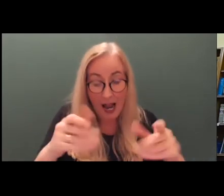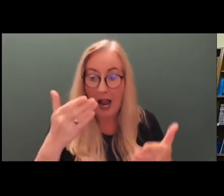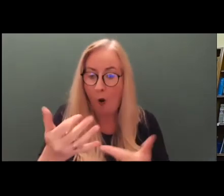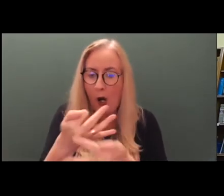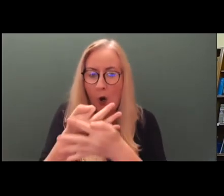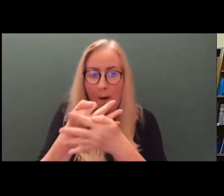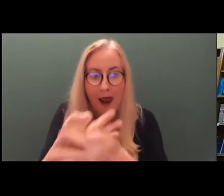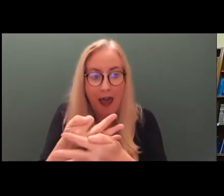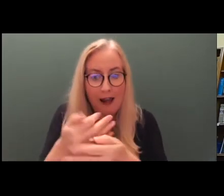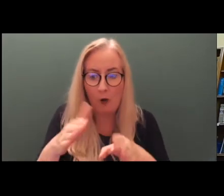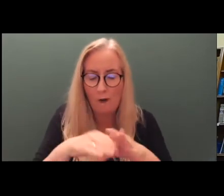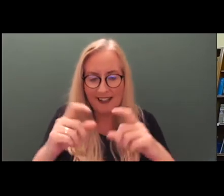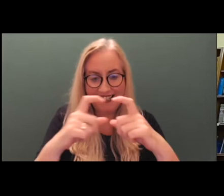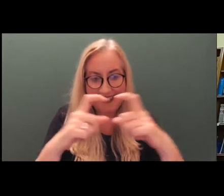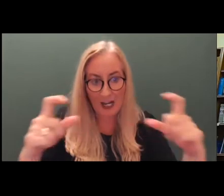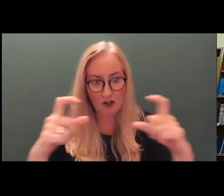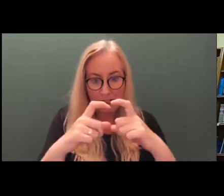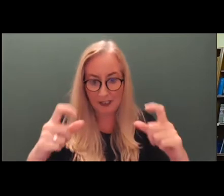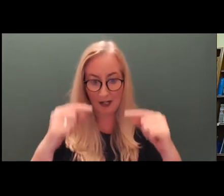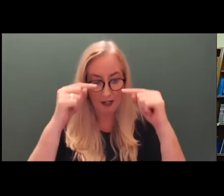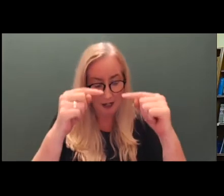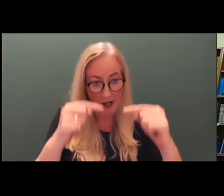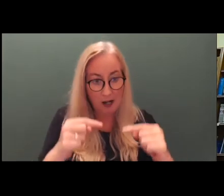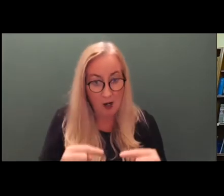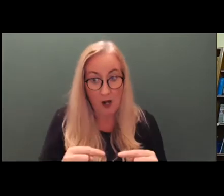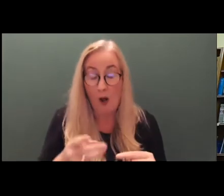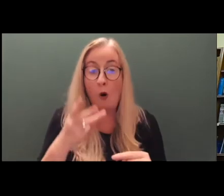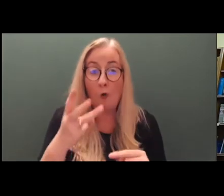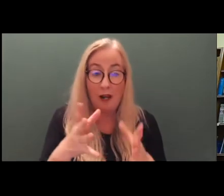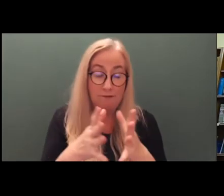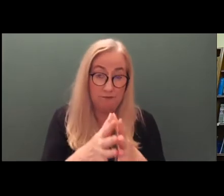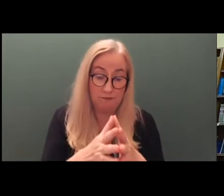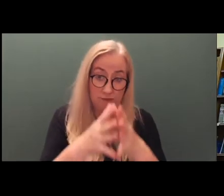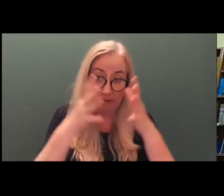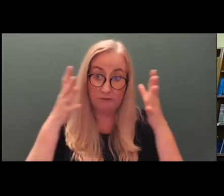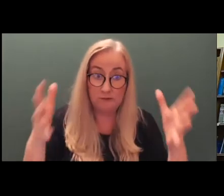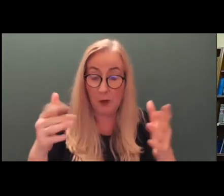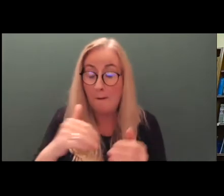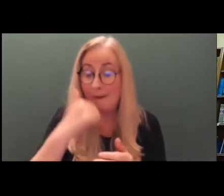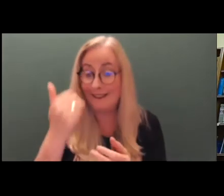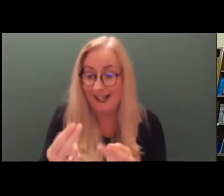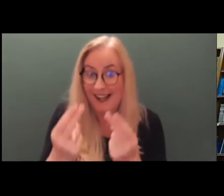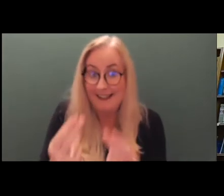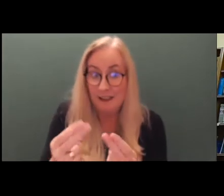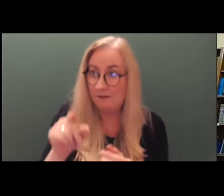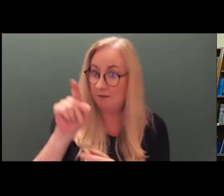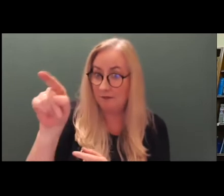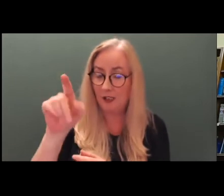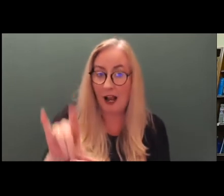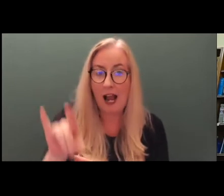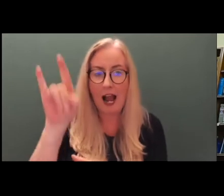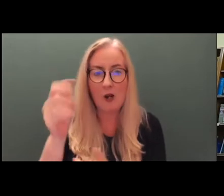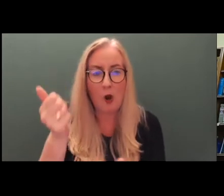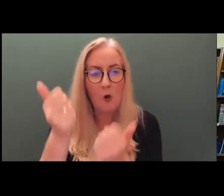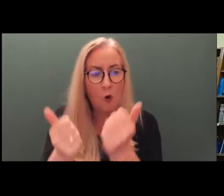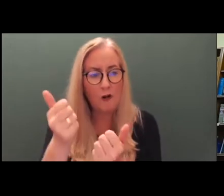those sections will quite frankly be monumental in that they will require the High Court to make a